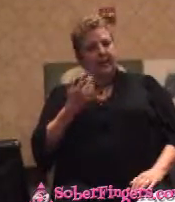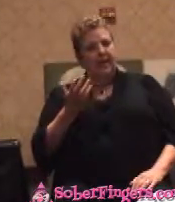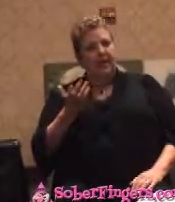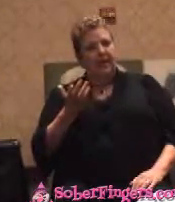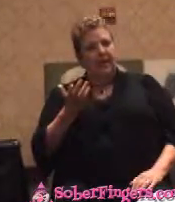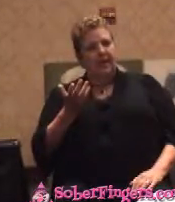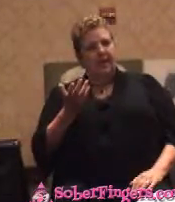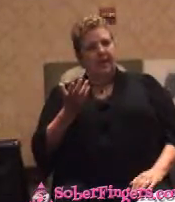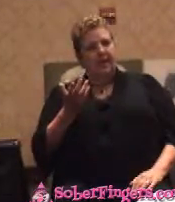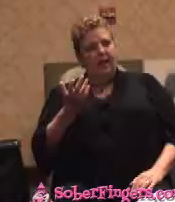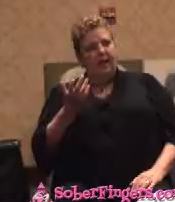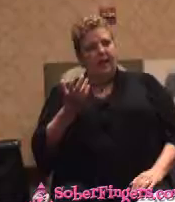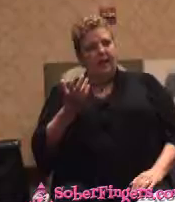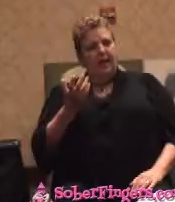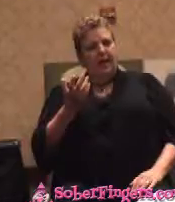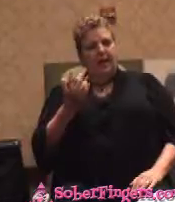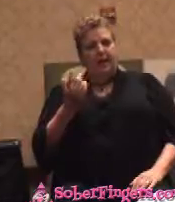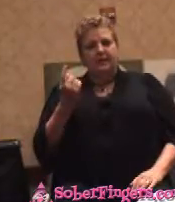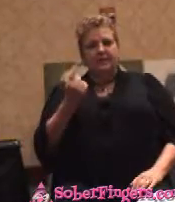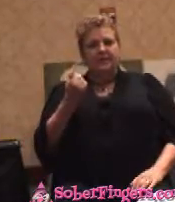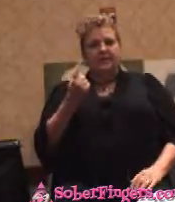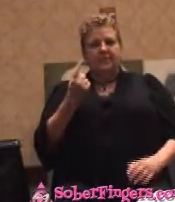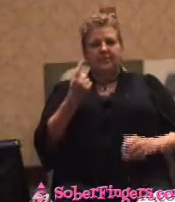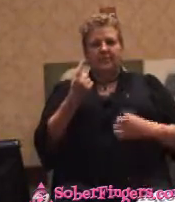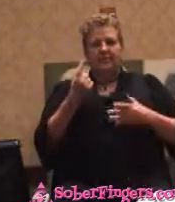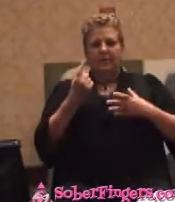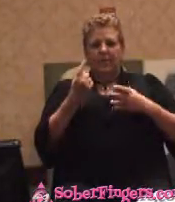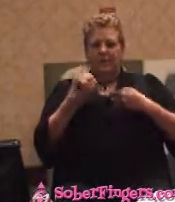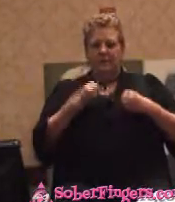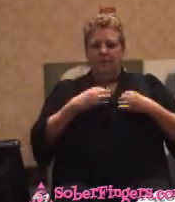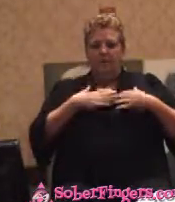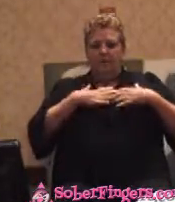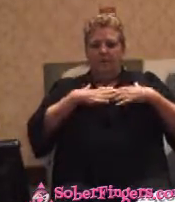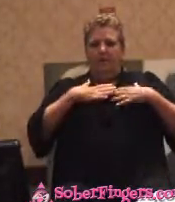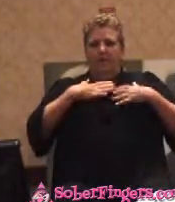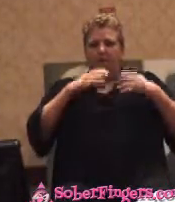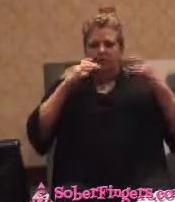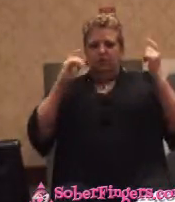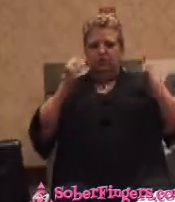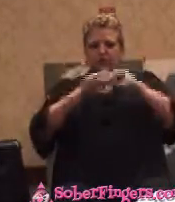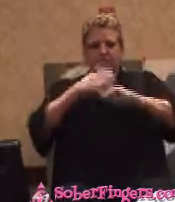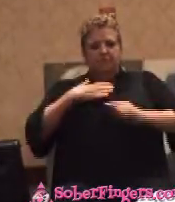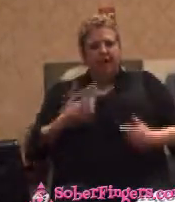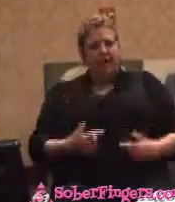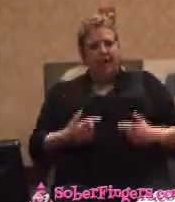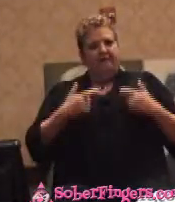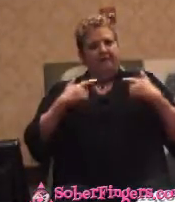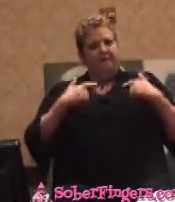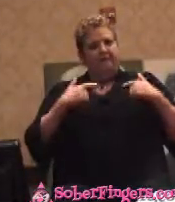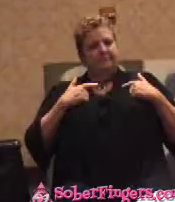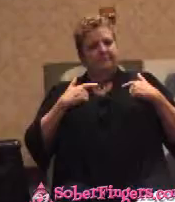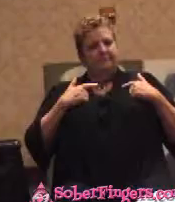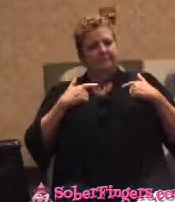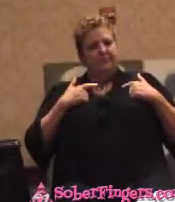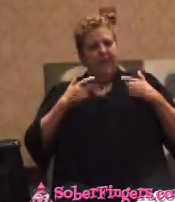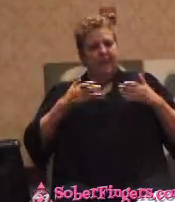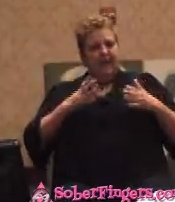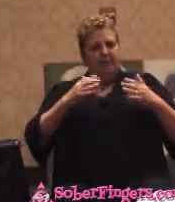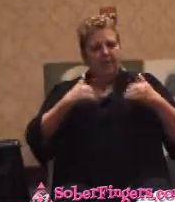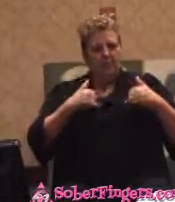Something had been added to my life which allowed me to have one of the biggest tragedies I've ever